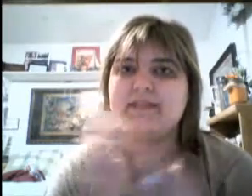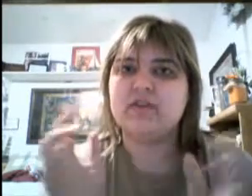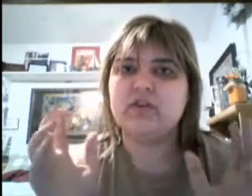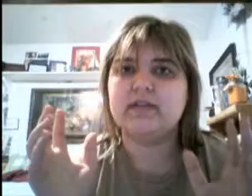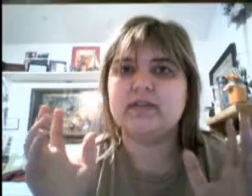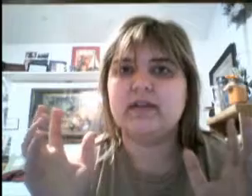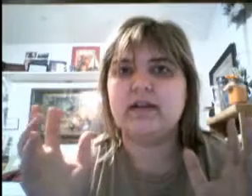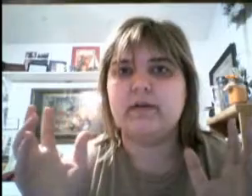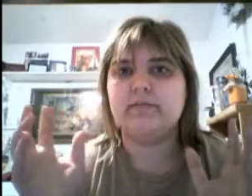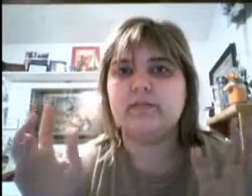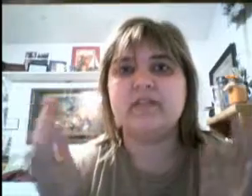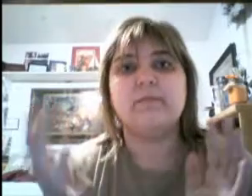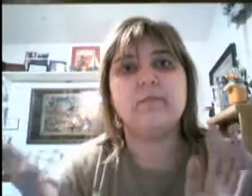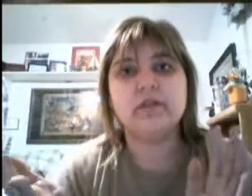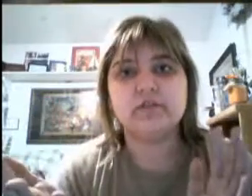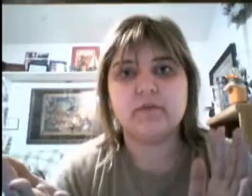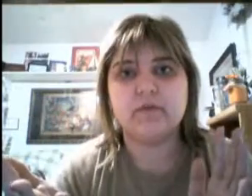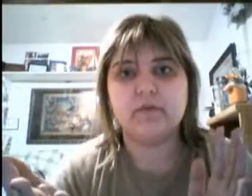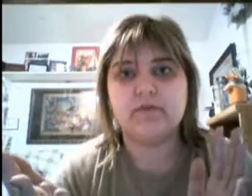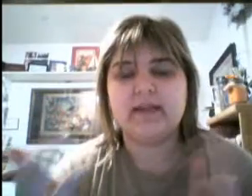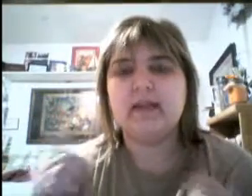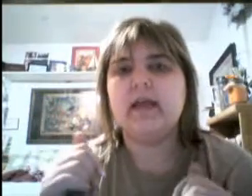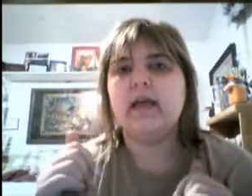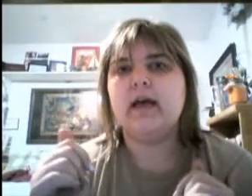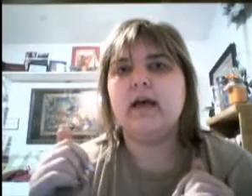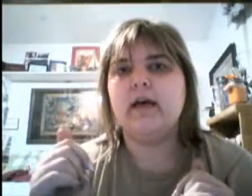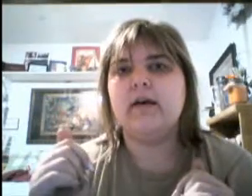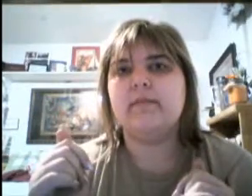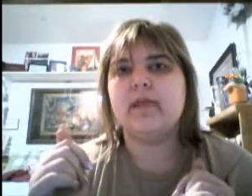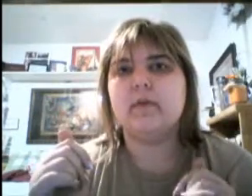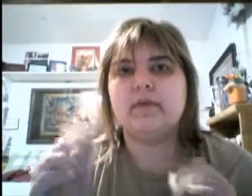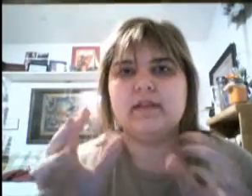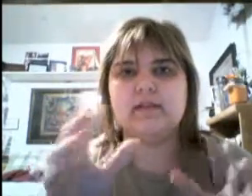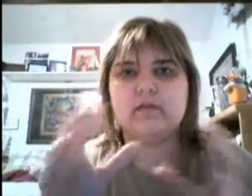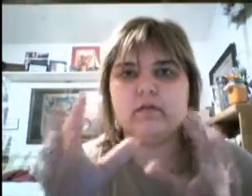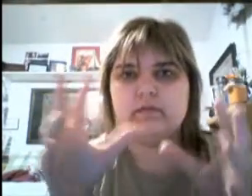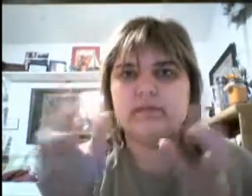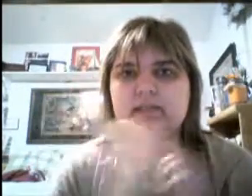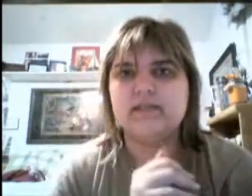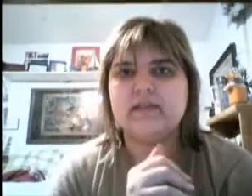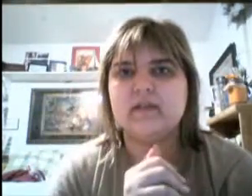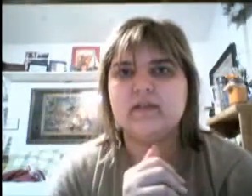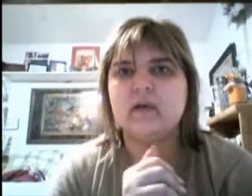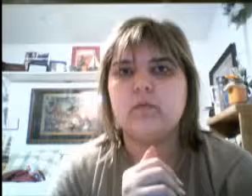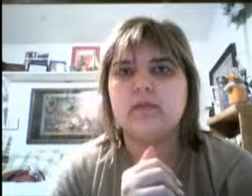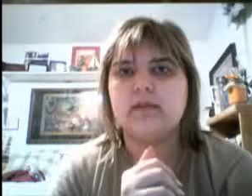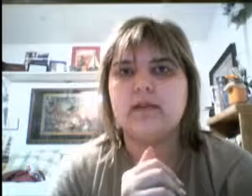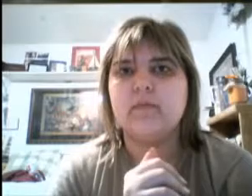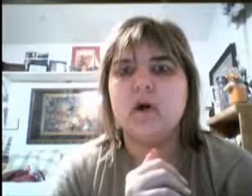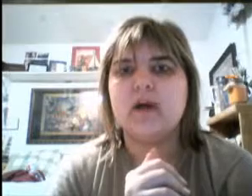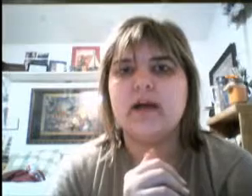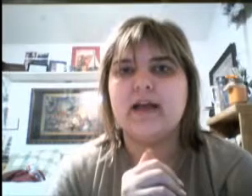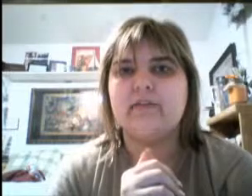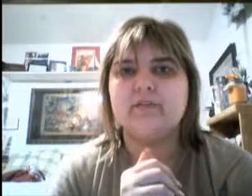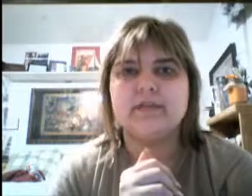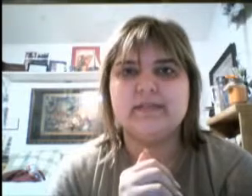they showed us, um, some footage from the movie. Um, and one of the little pieces that we saw was, um, Hawkeye versus,